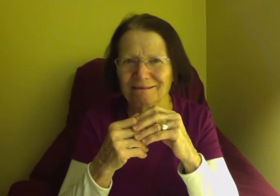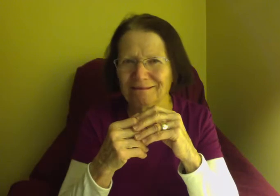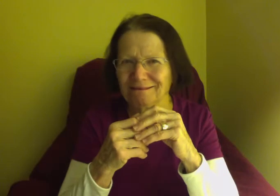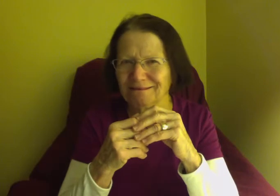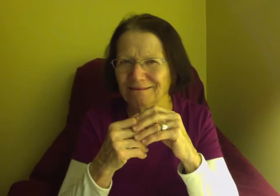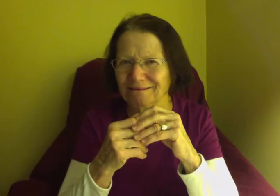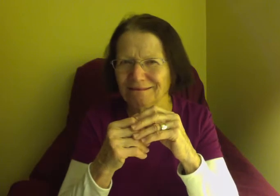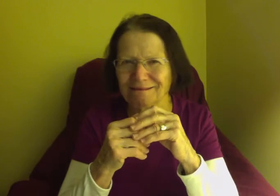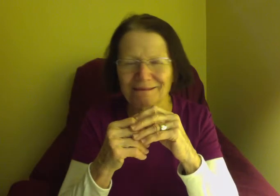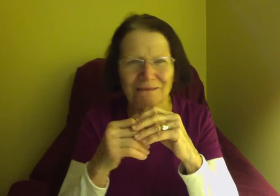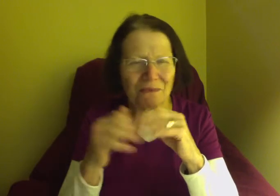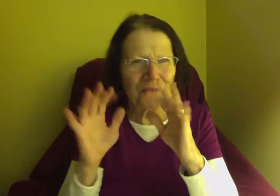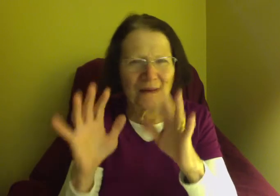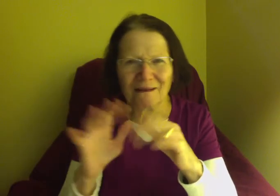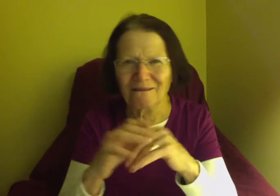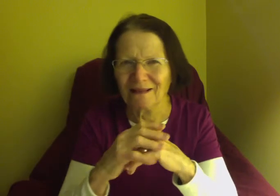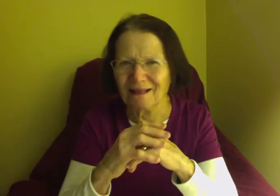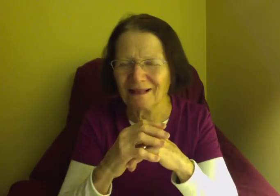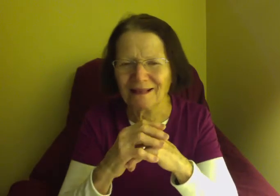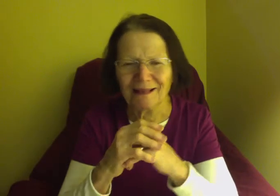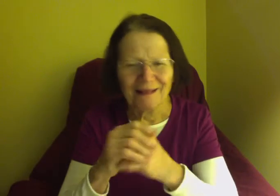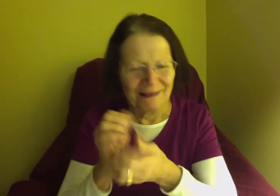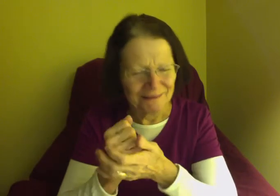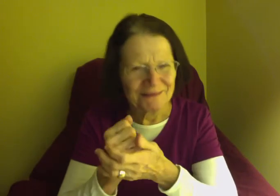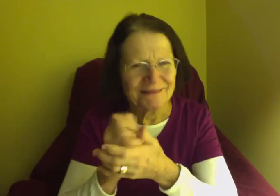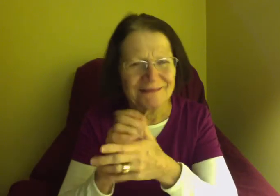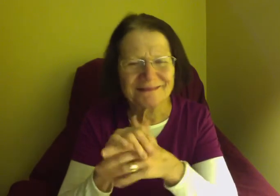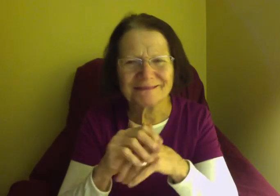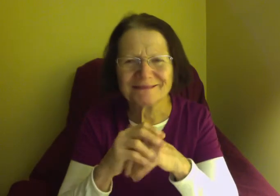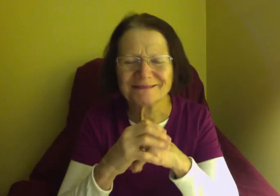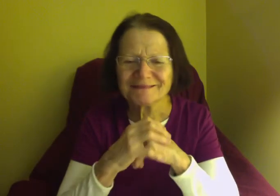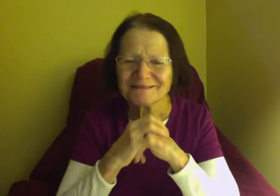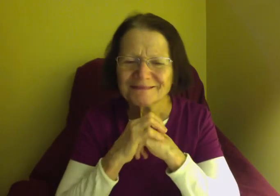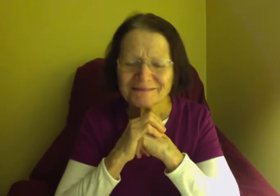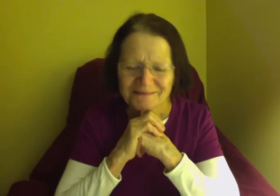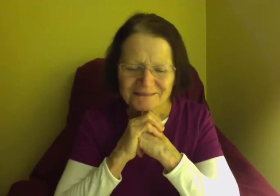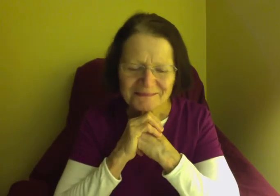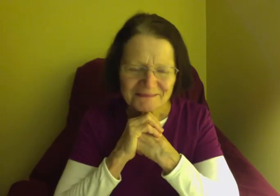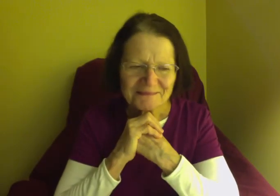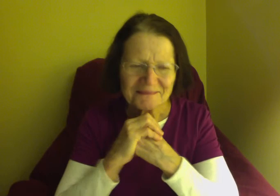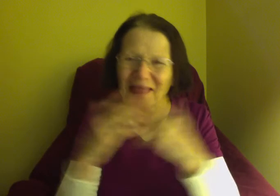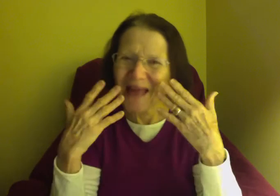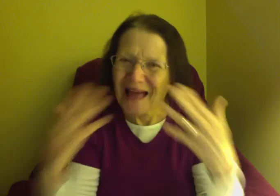I don't know. don't know. I don't